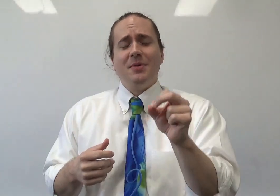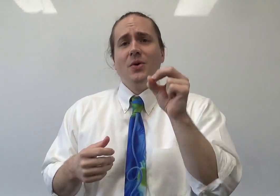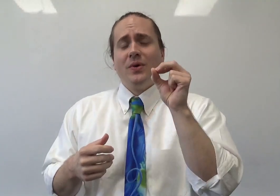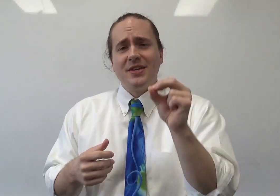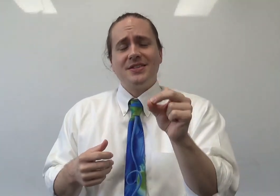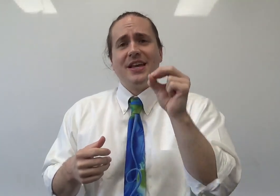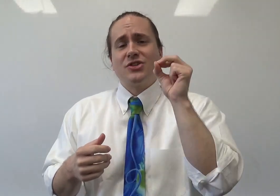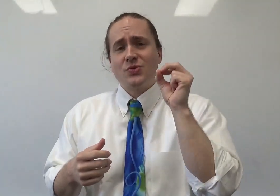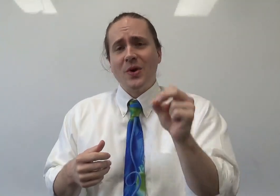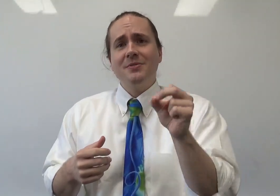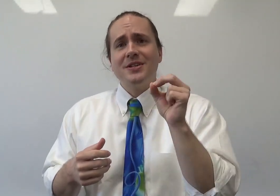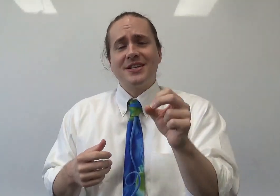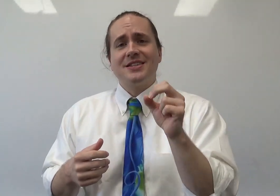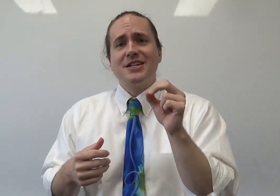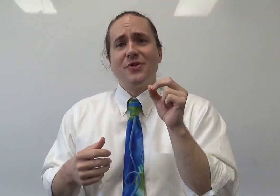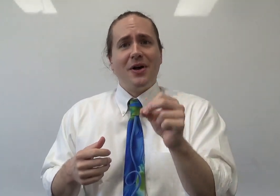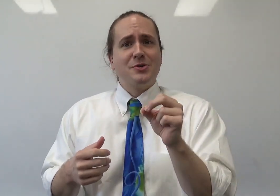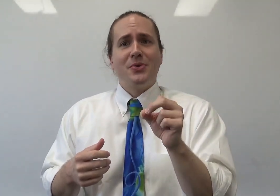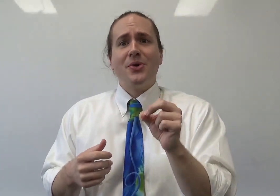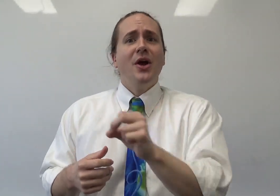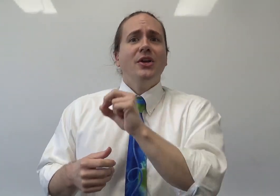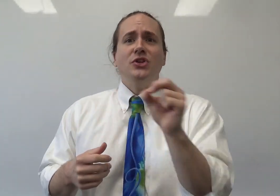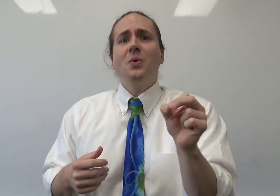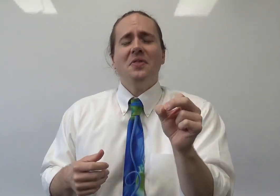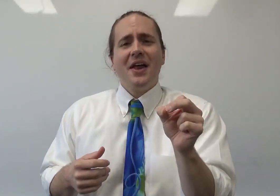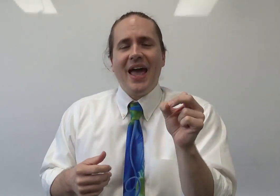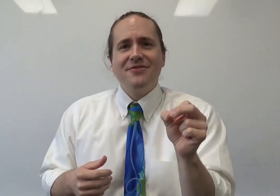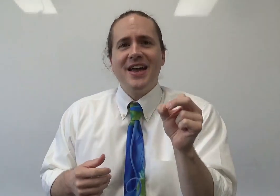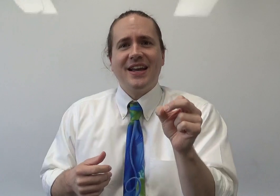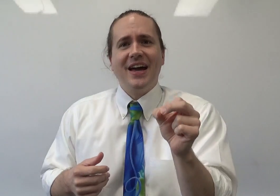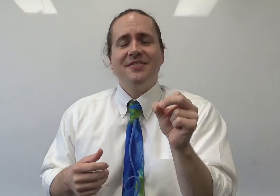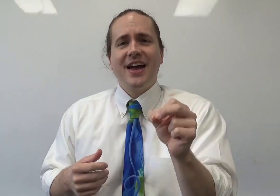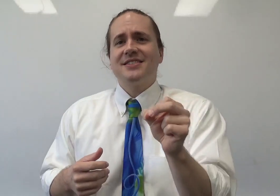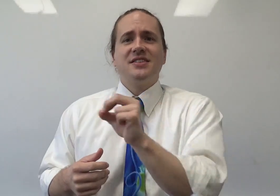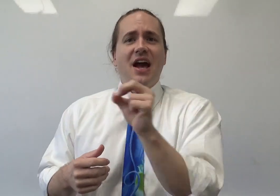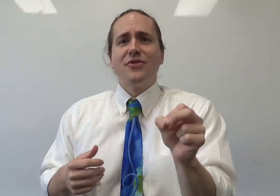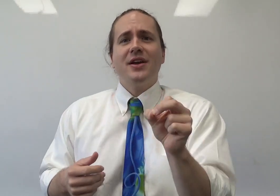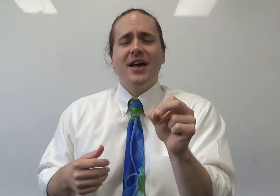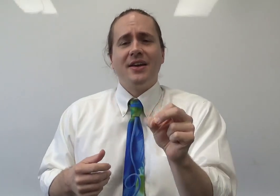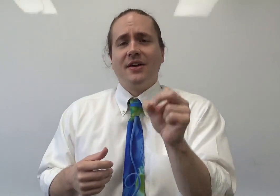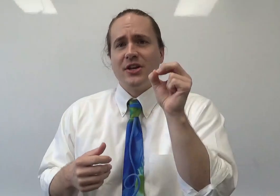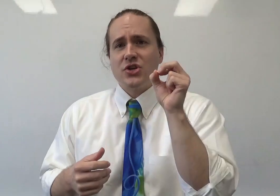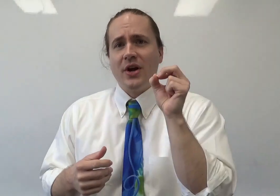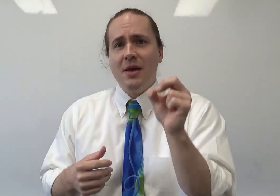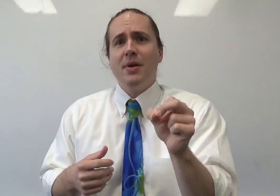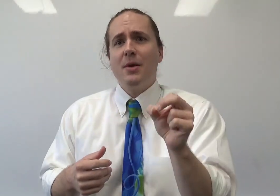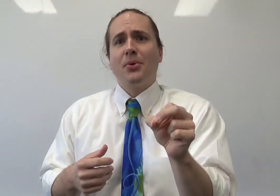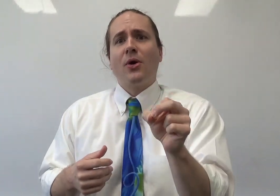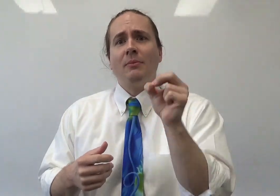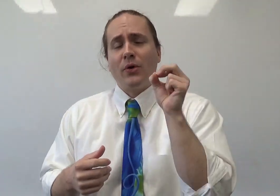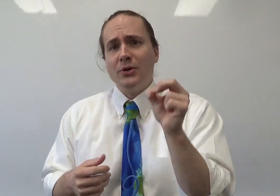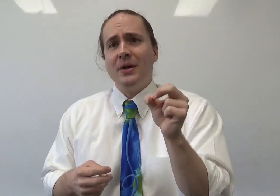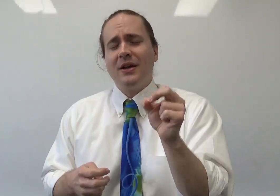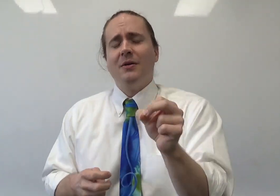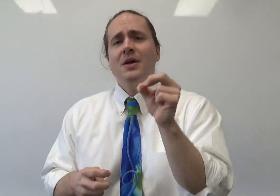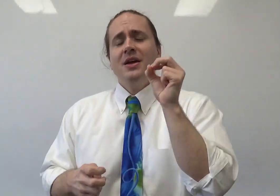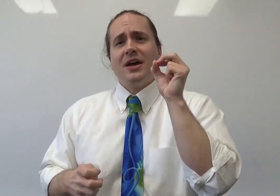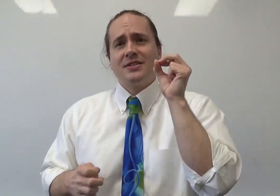with this extremely successful entrepreneur. You will not have that kind of access ever again unless you're in an MBA program or you become a